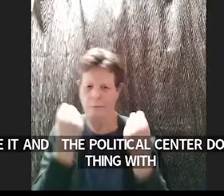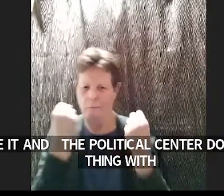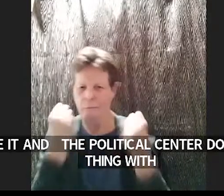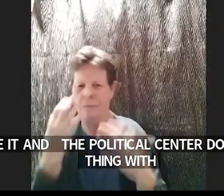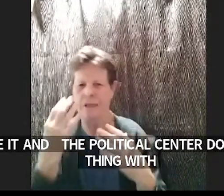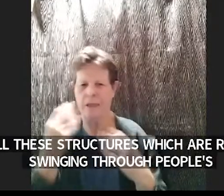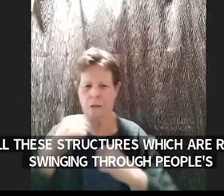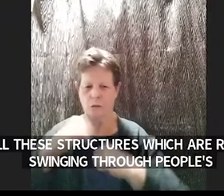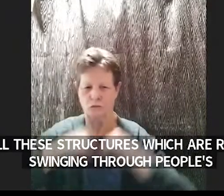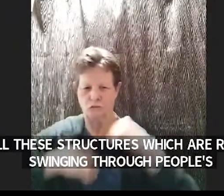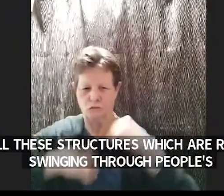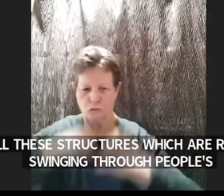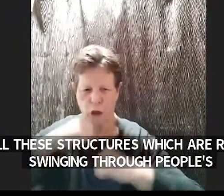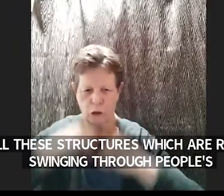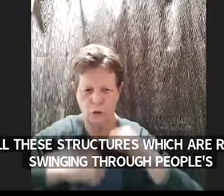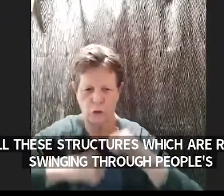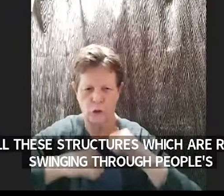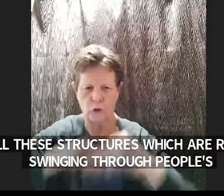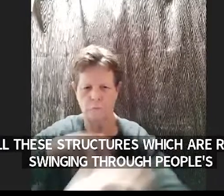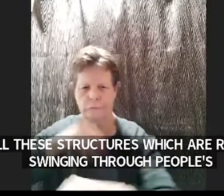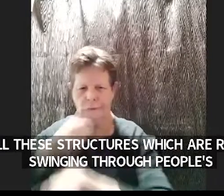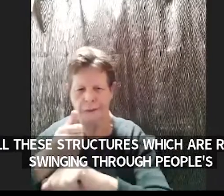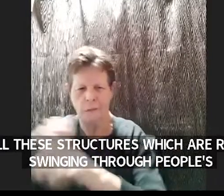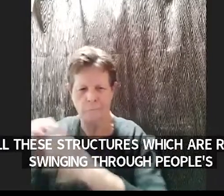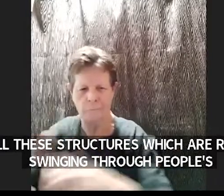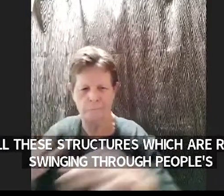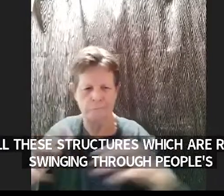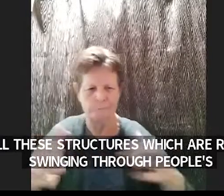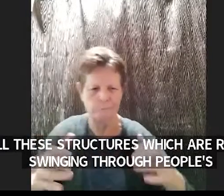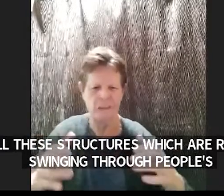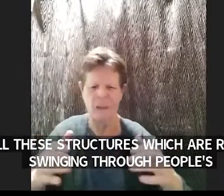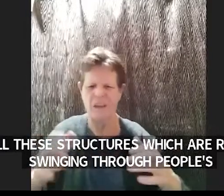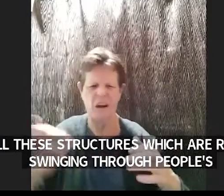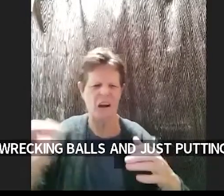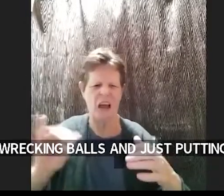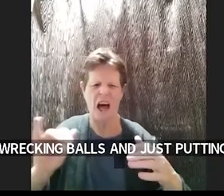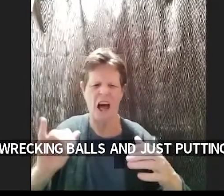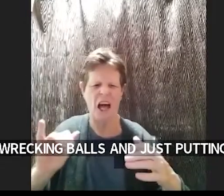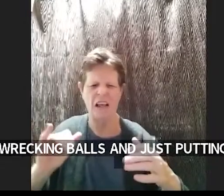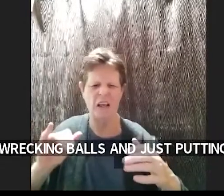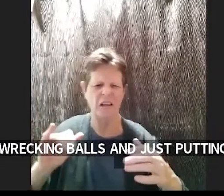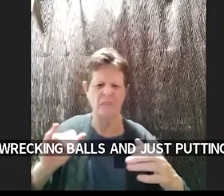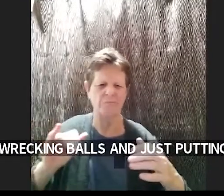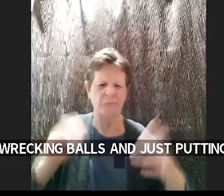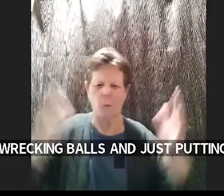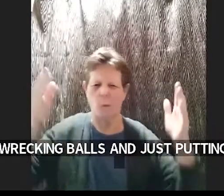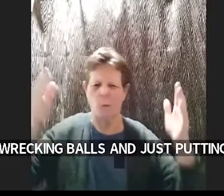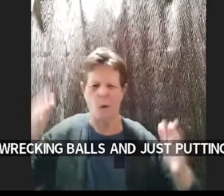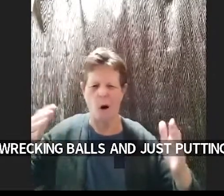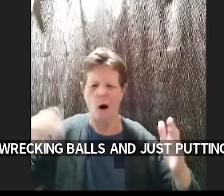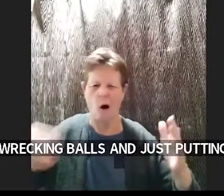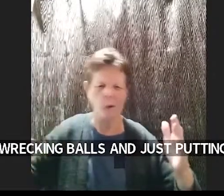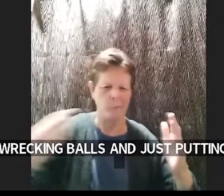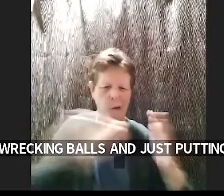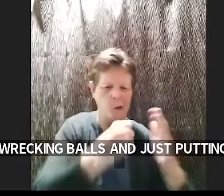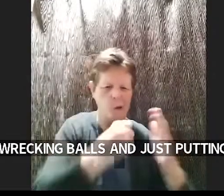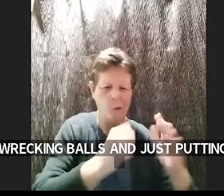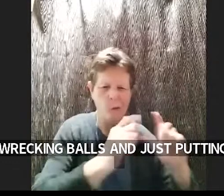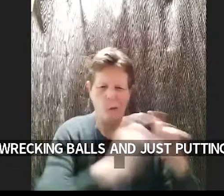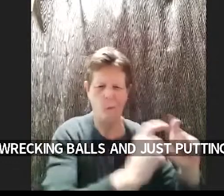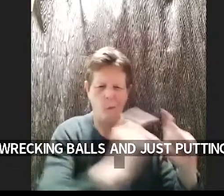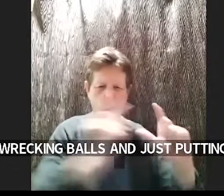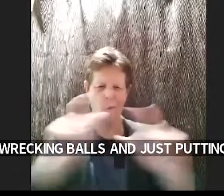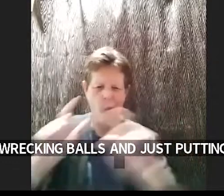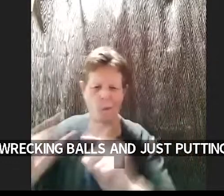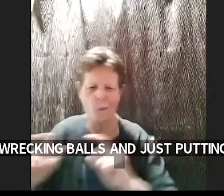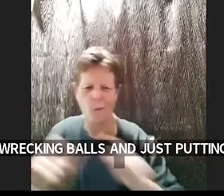balls and just putting holes in the walls leaving rubble everywhere but we can't see any of it or we're not supposed to see any of it and it's just it's the